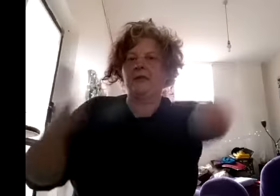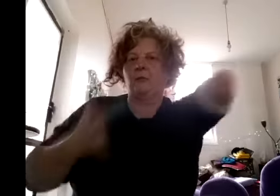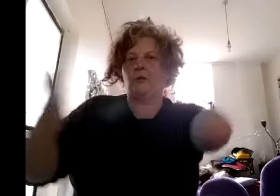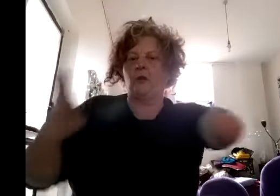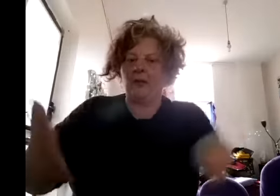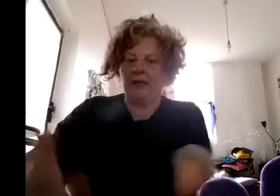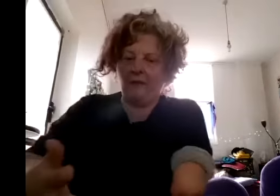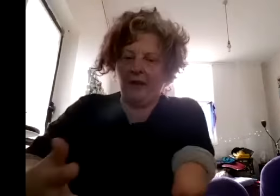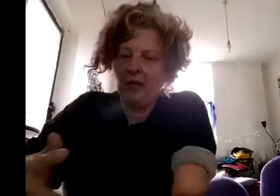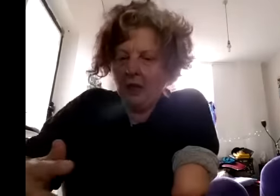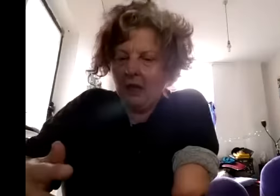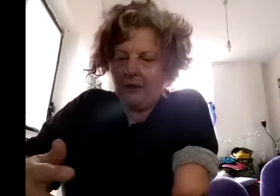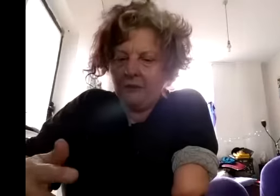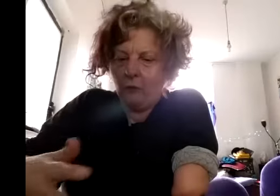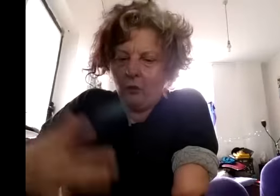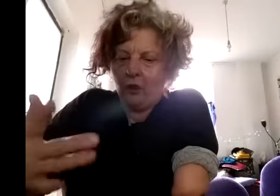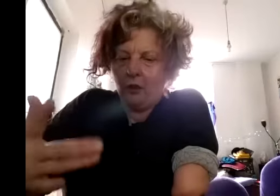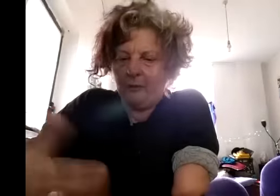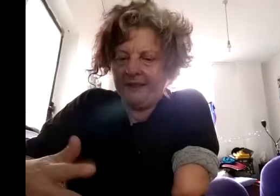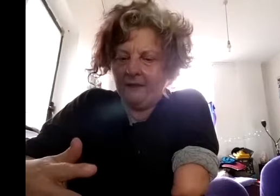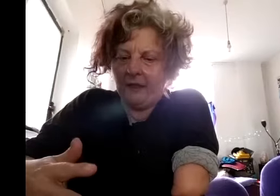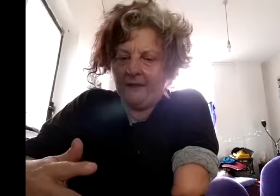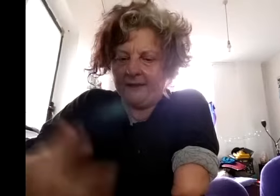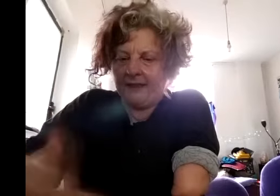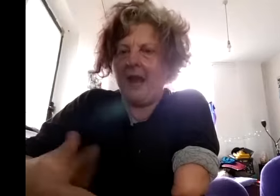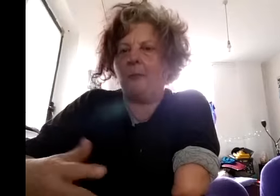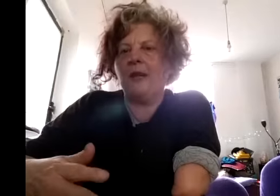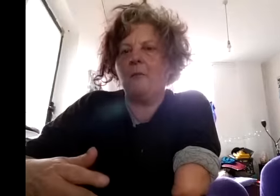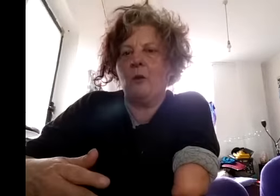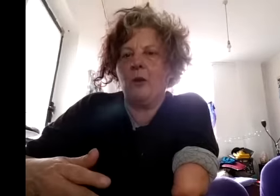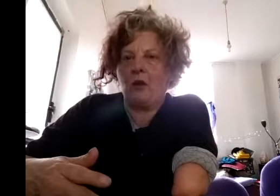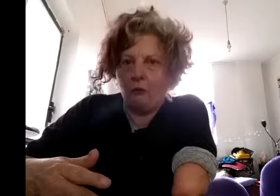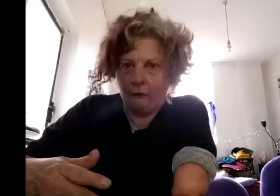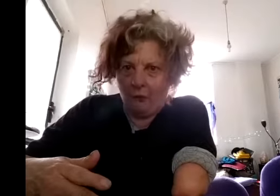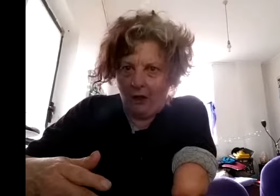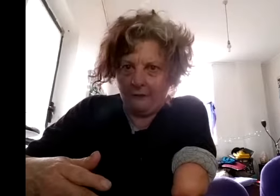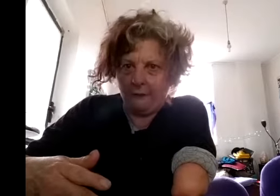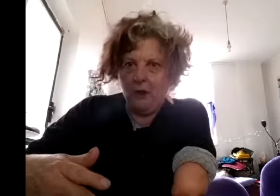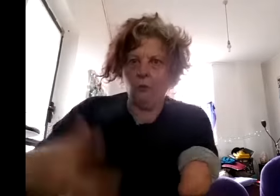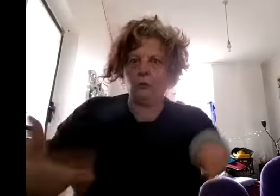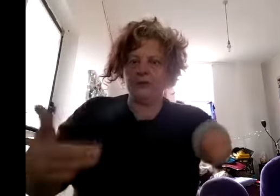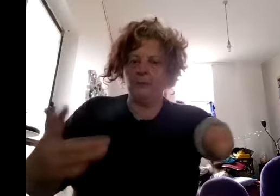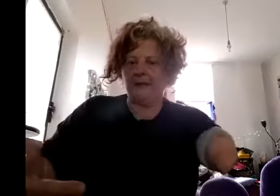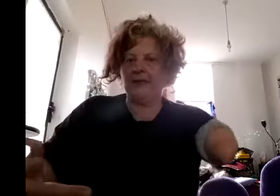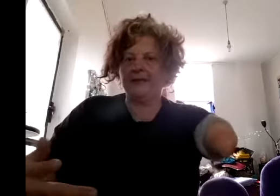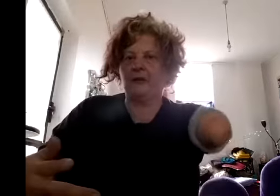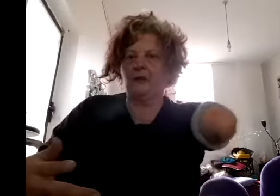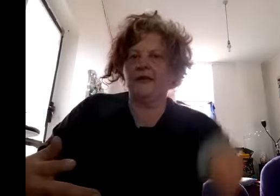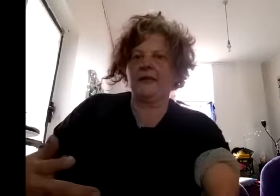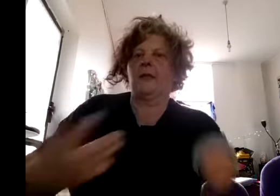a bookshop and a cafe and we were perceiving this gap in Melbourne cultural life which was about the intersection of disability